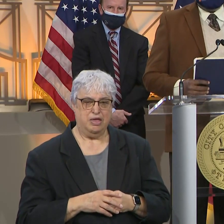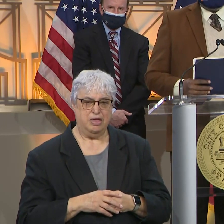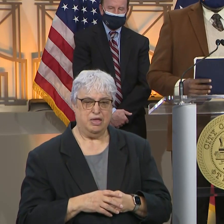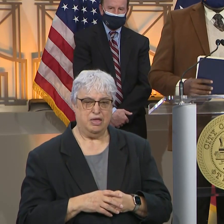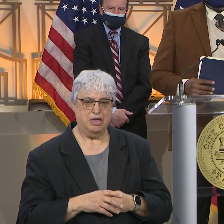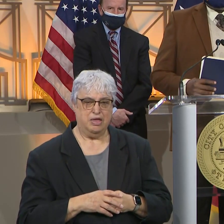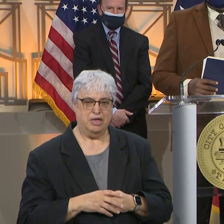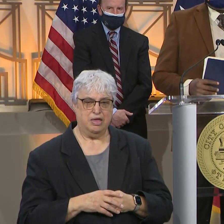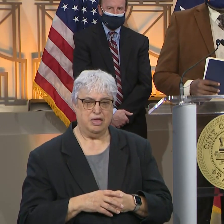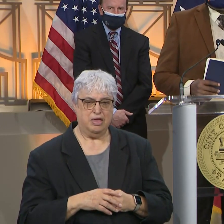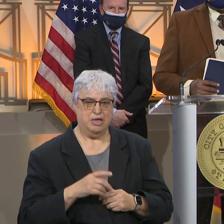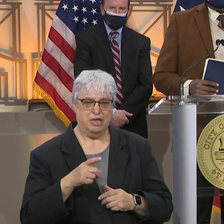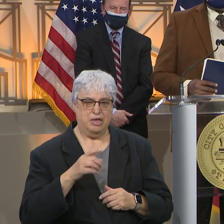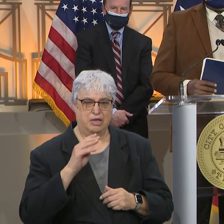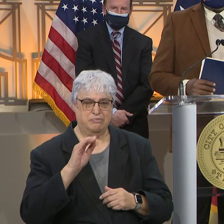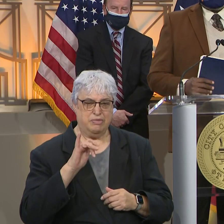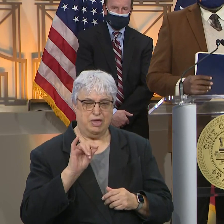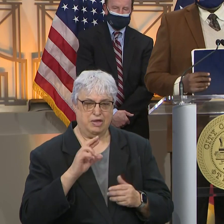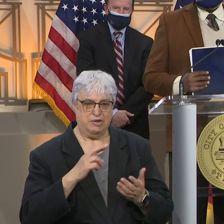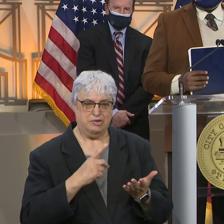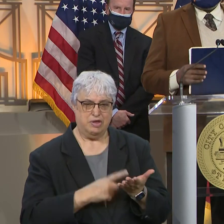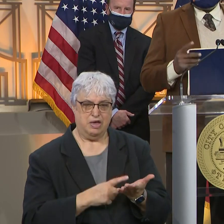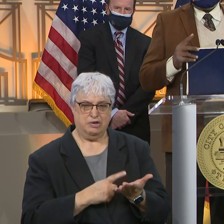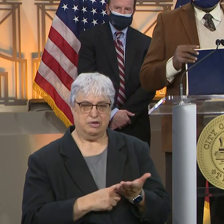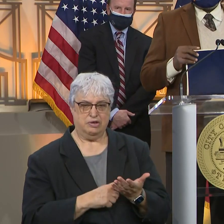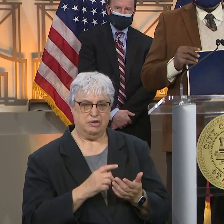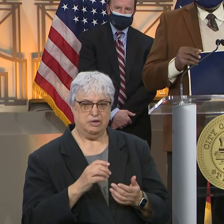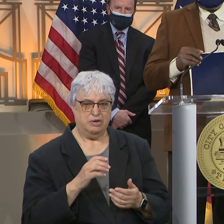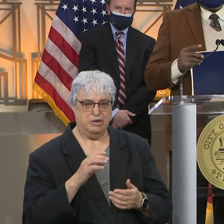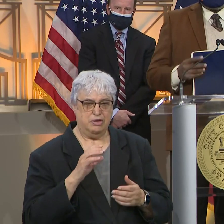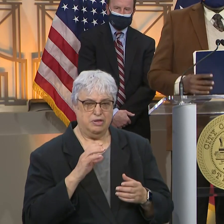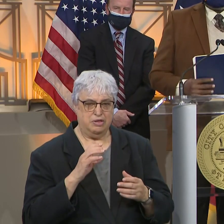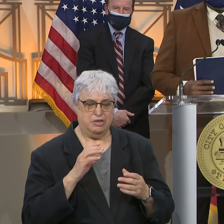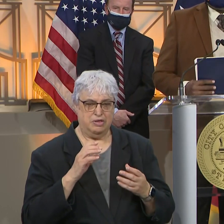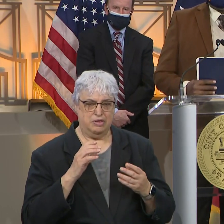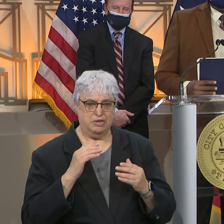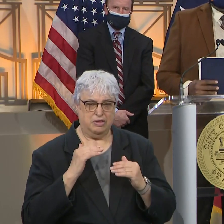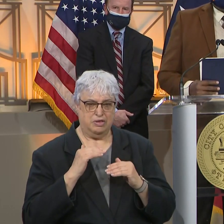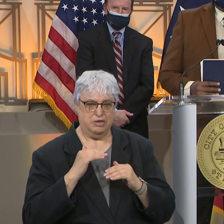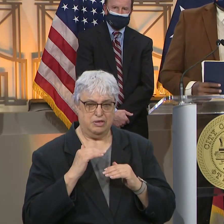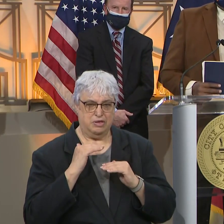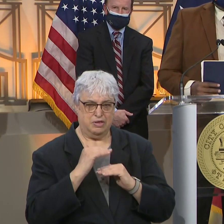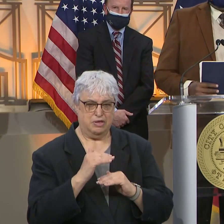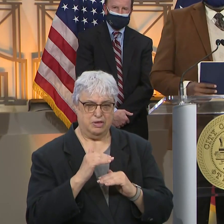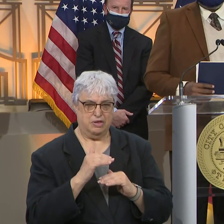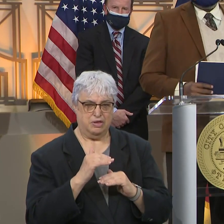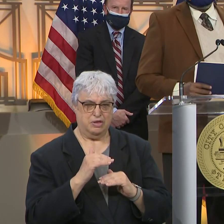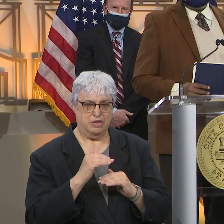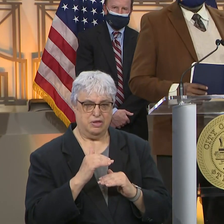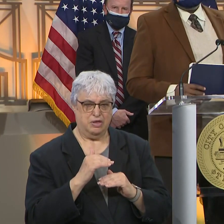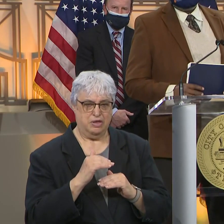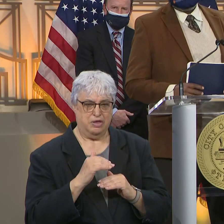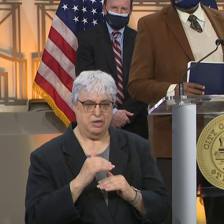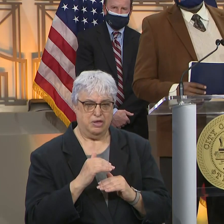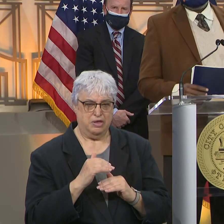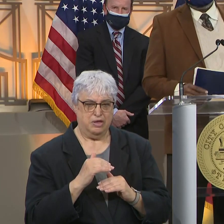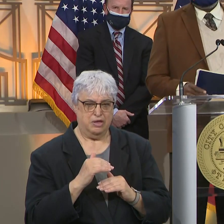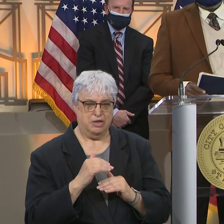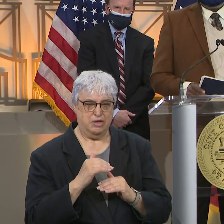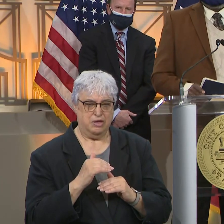you and the mayor have talked about the consignment that you got. And then you keep having this